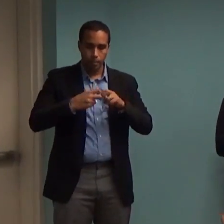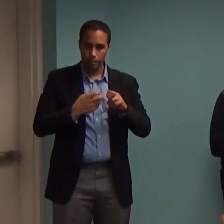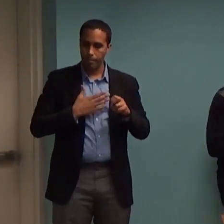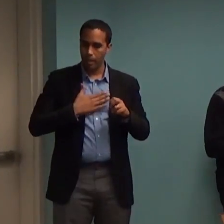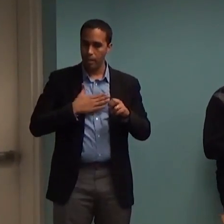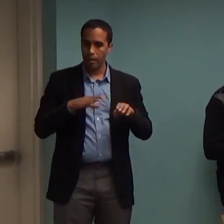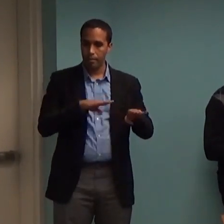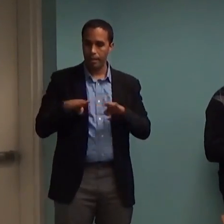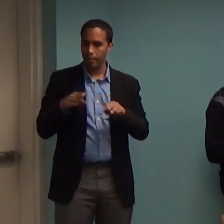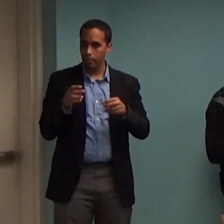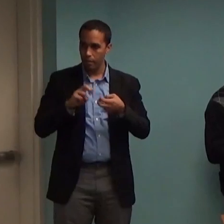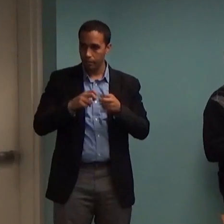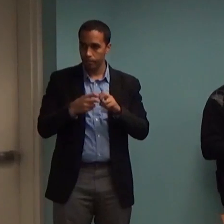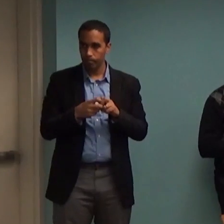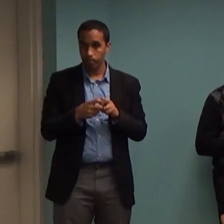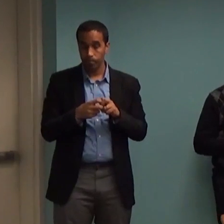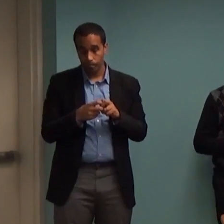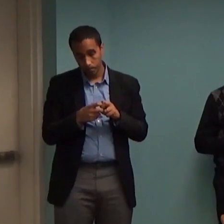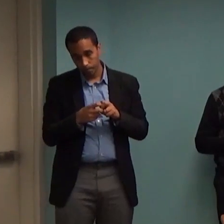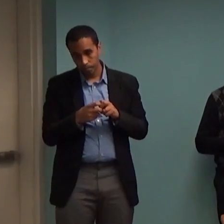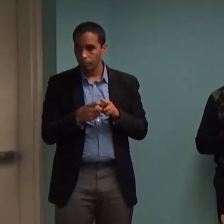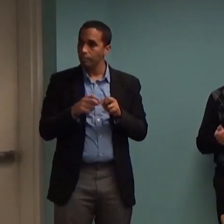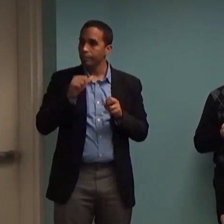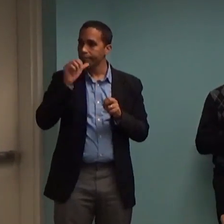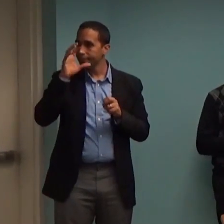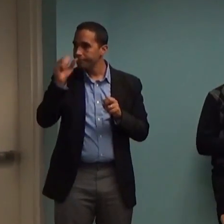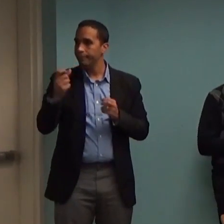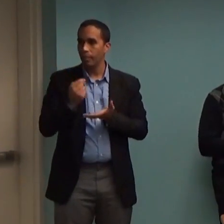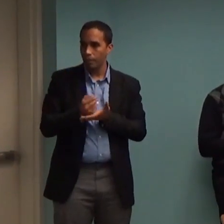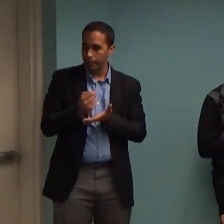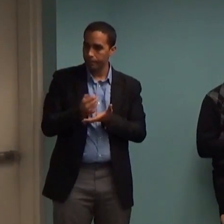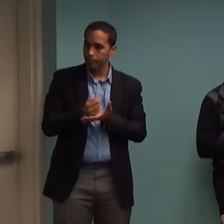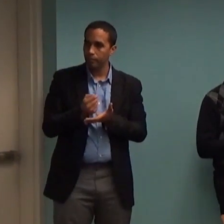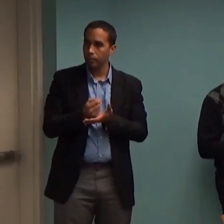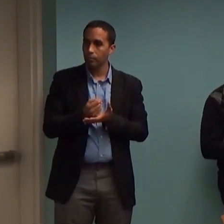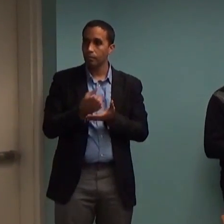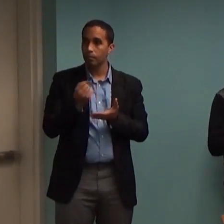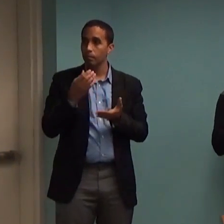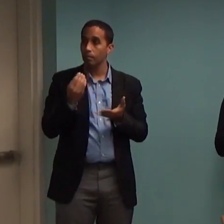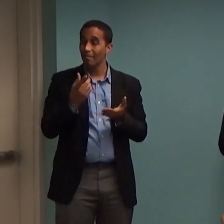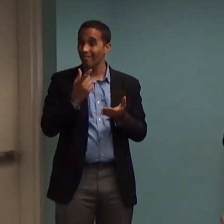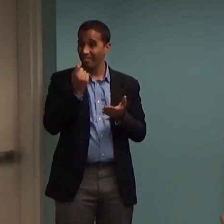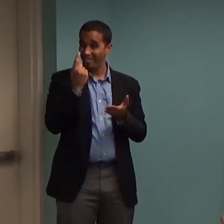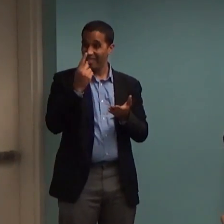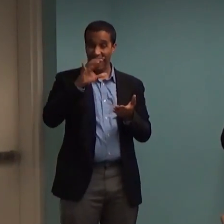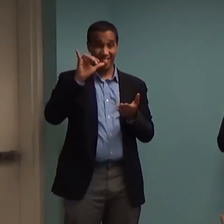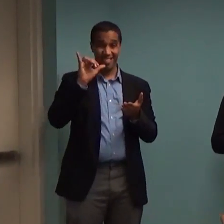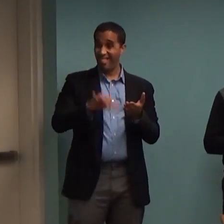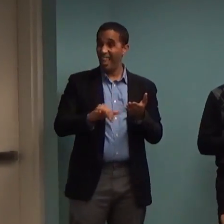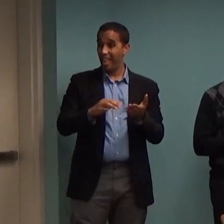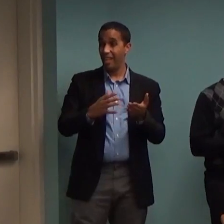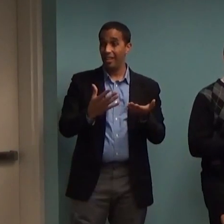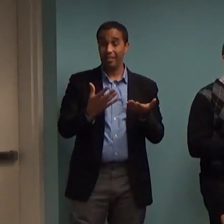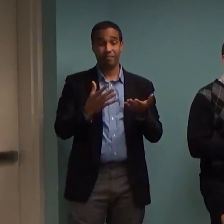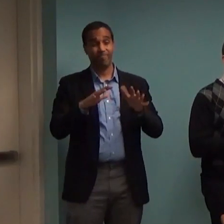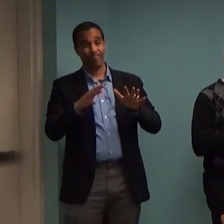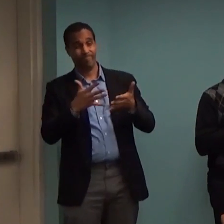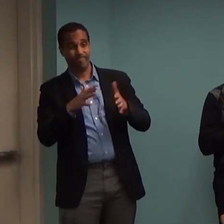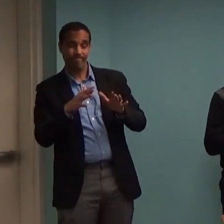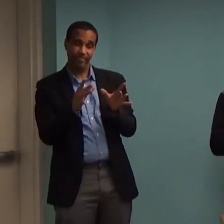And this issue with advertising is a controversial practice. And pretty regularly, the World Health Organization takes a close look at